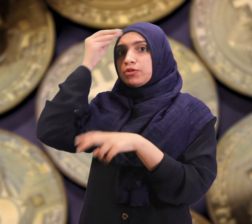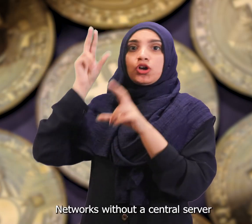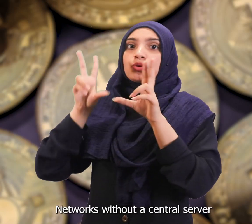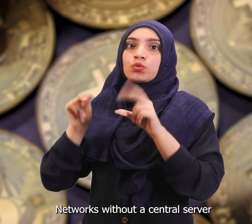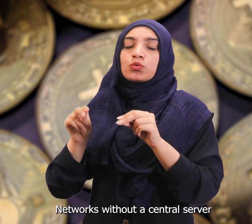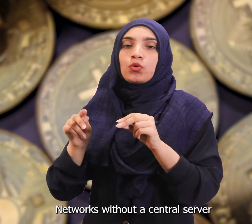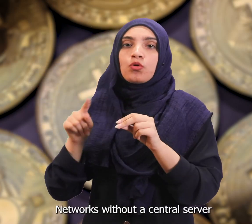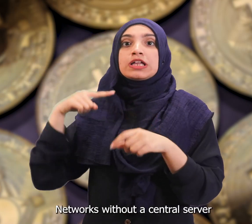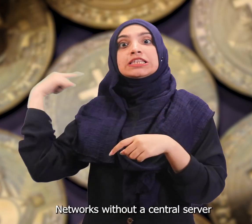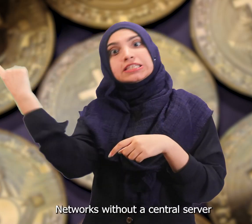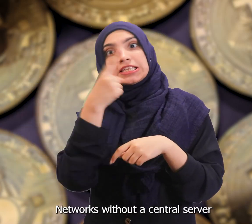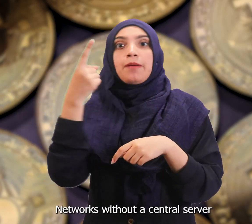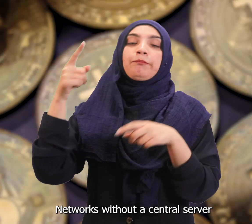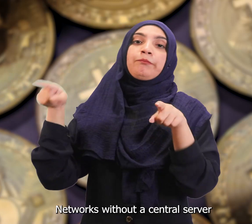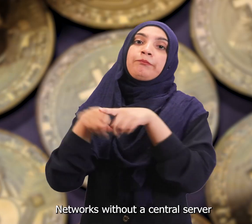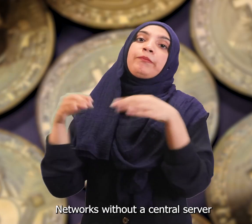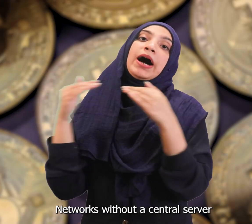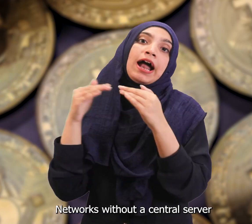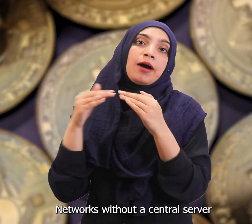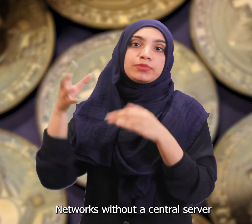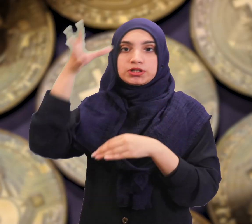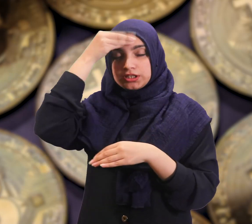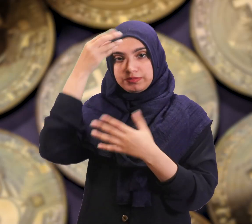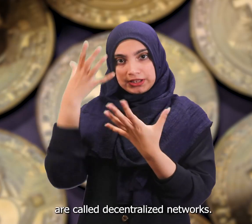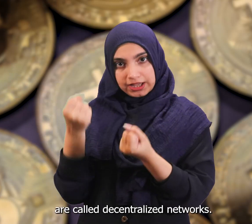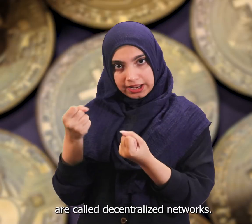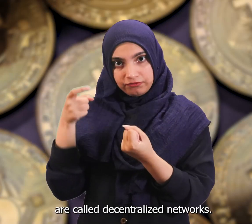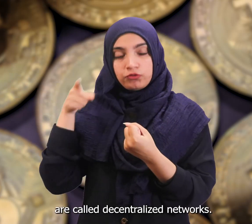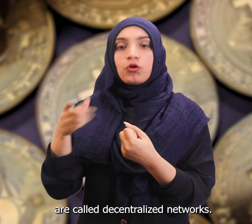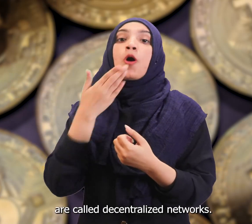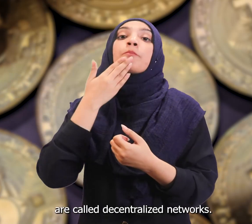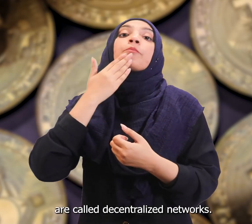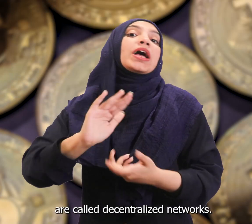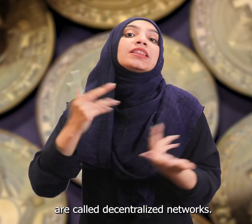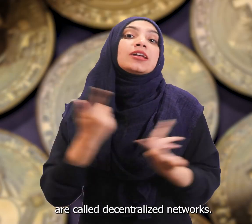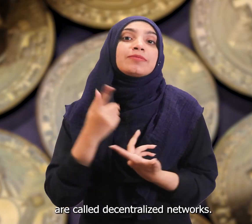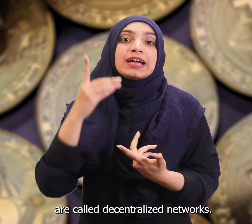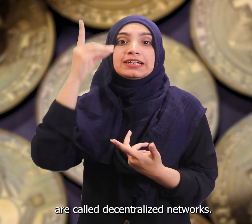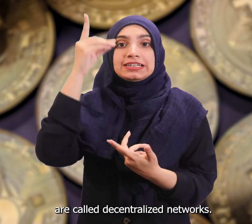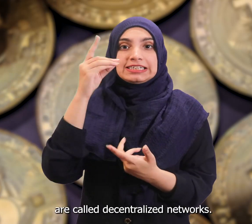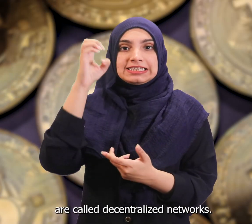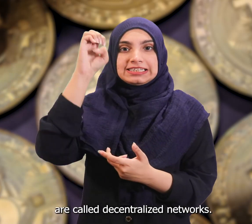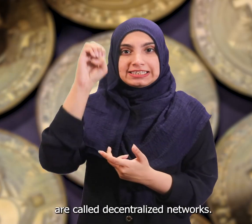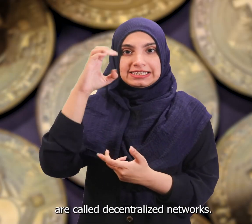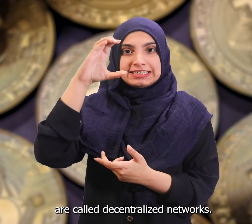Networks without a central server are called decentralized networks.